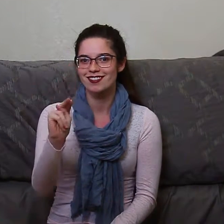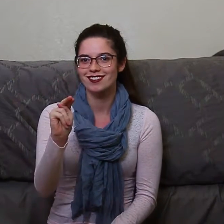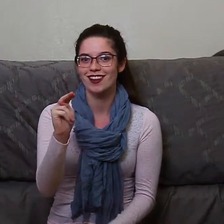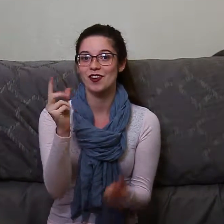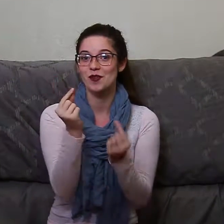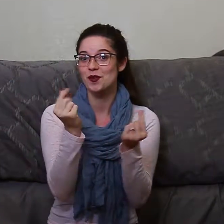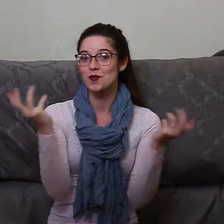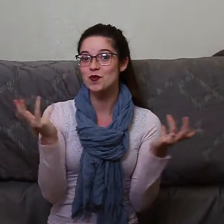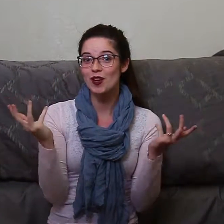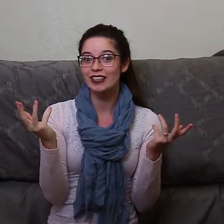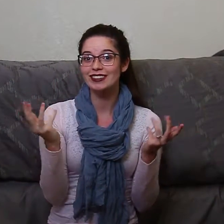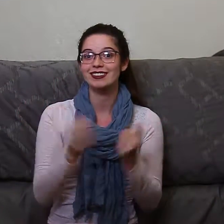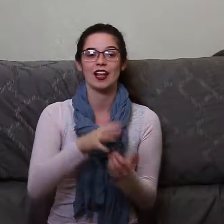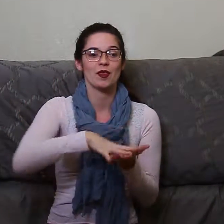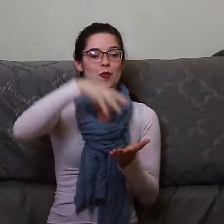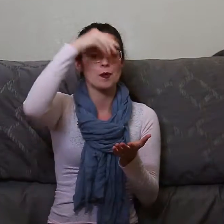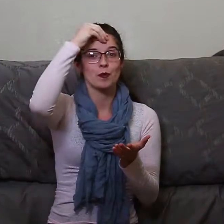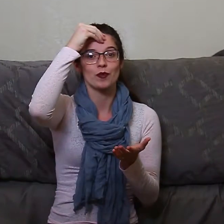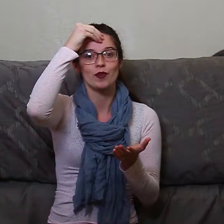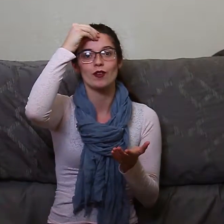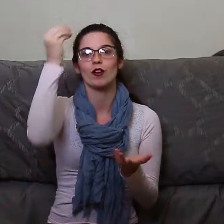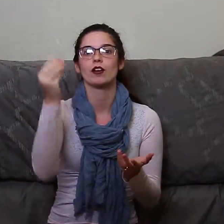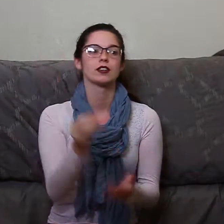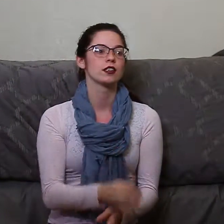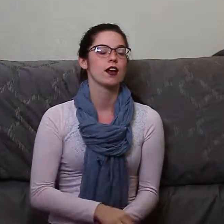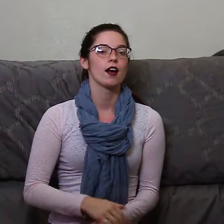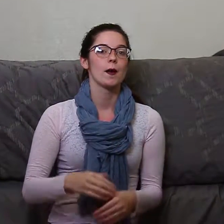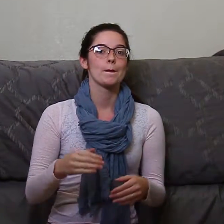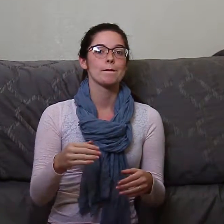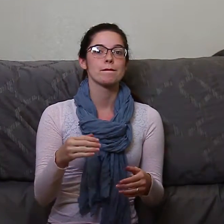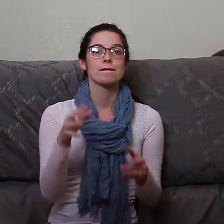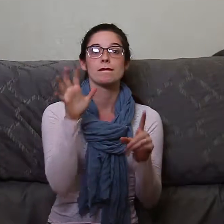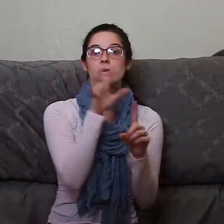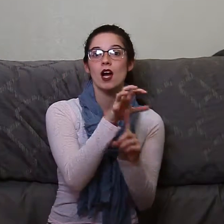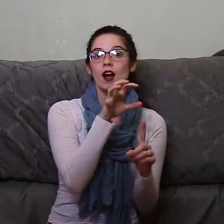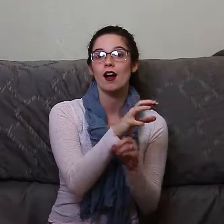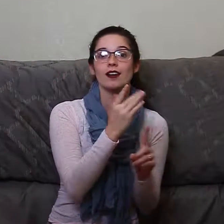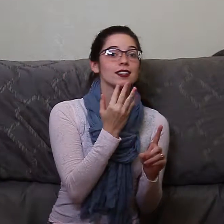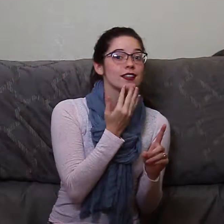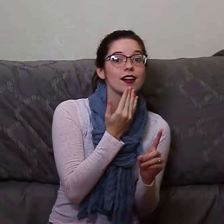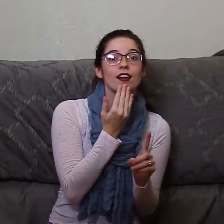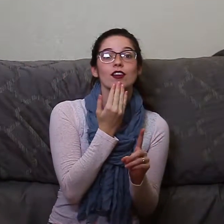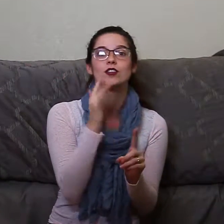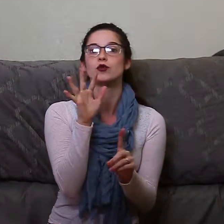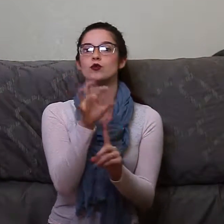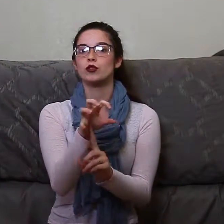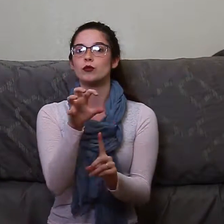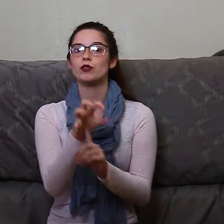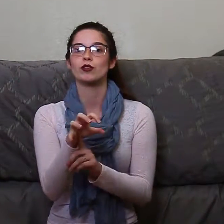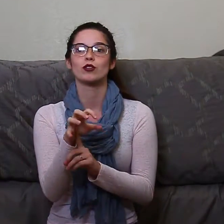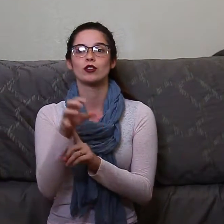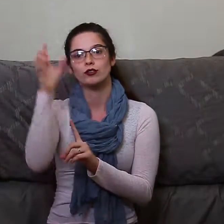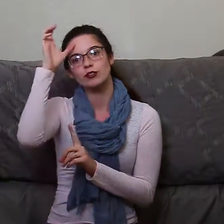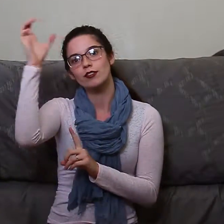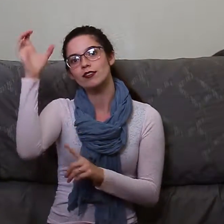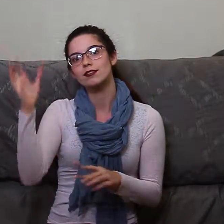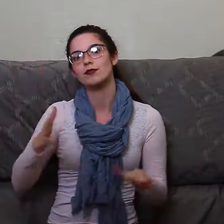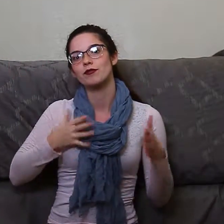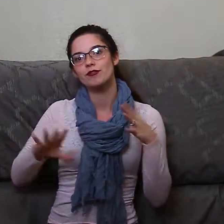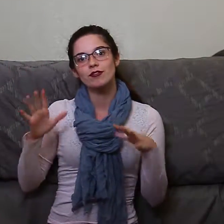commenting on trends they notice in a really in-depth way. So there's that level of analysis that you just can't find and people actually just don't have the time to